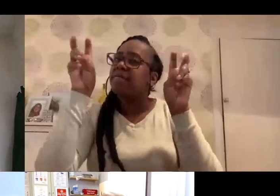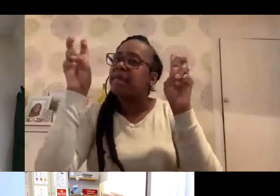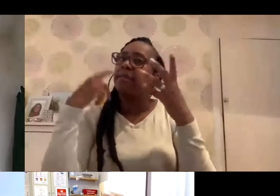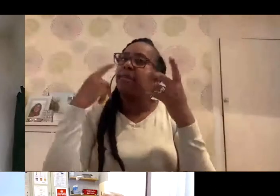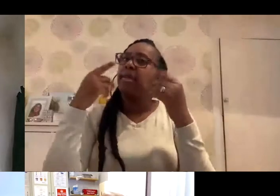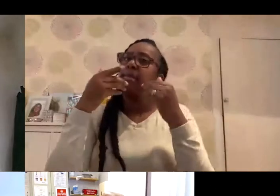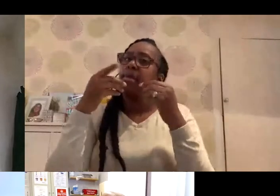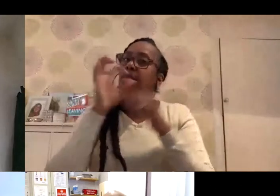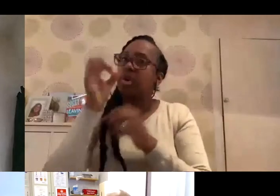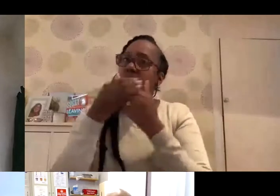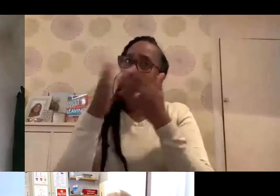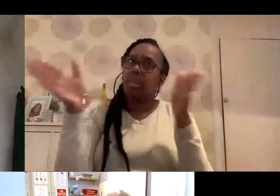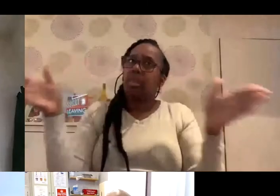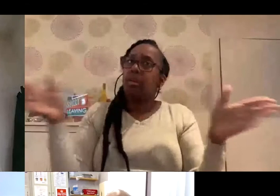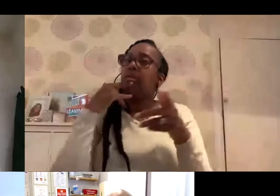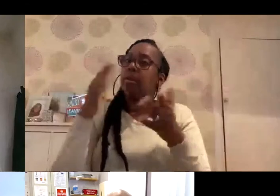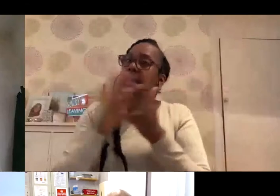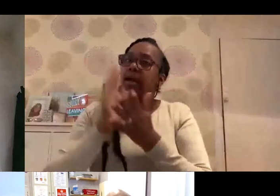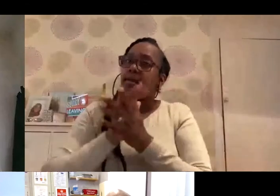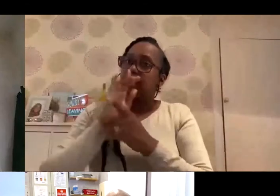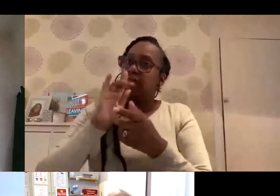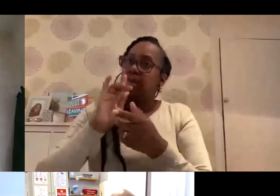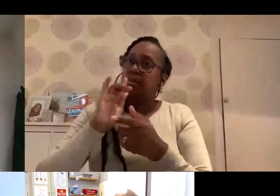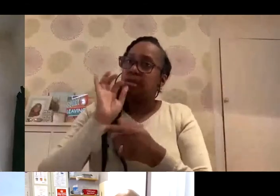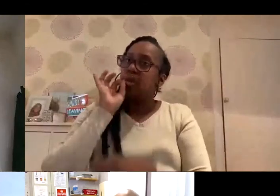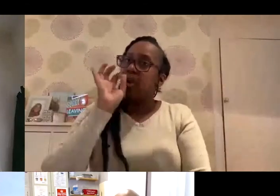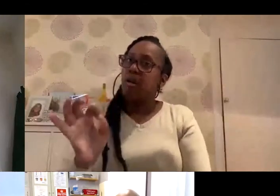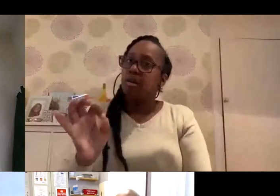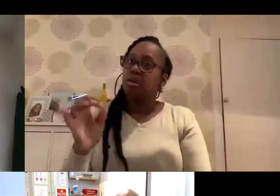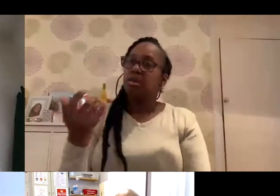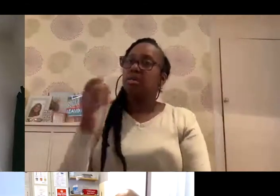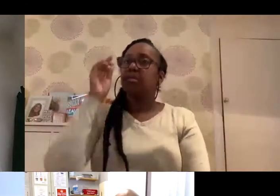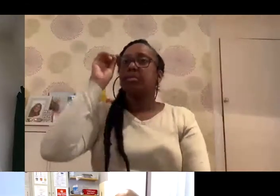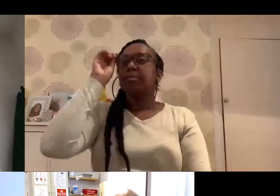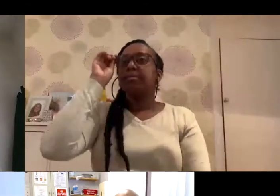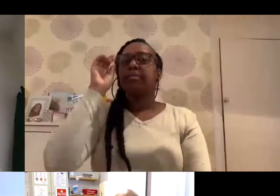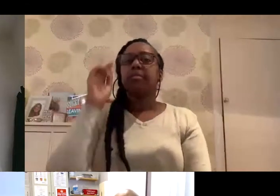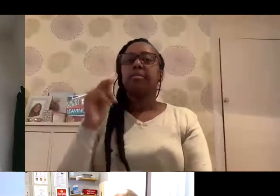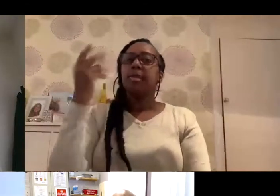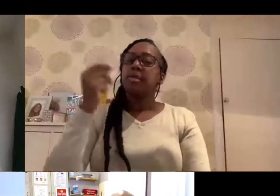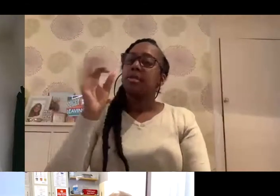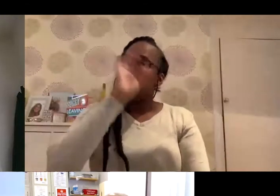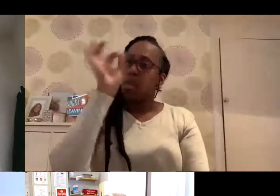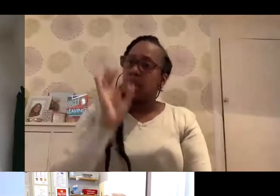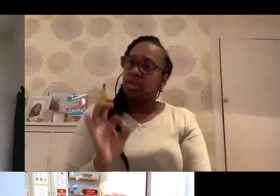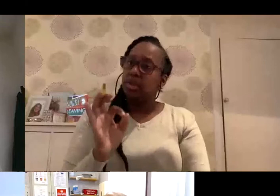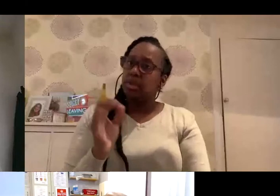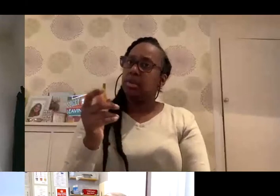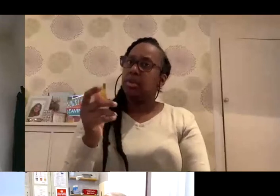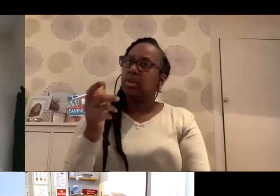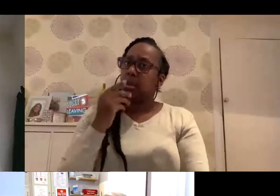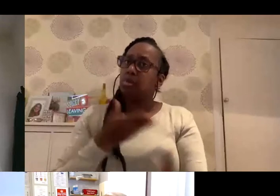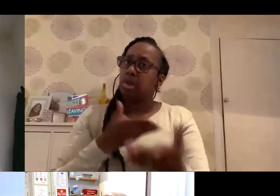as well, which Basah and Sedina will be happy to ask. But just to start us off, I think, along that theme, some of the questions that came in advance that I'll put